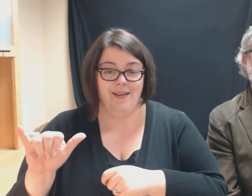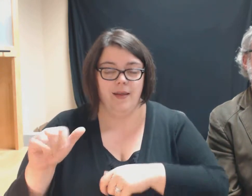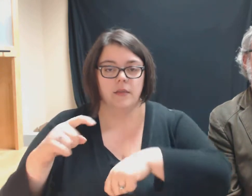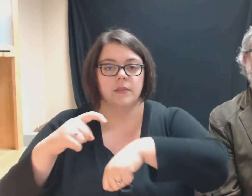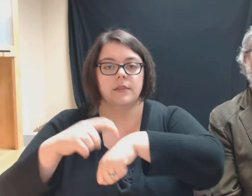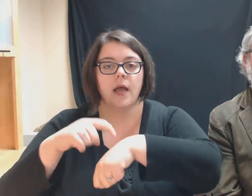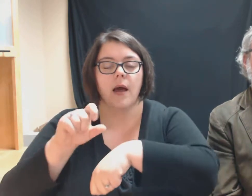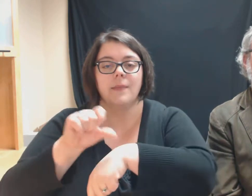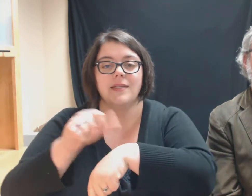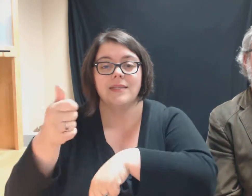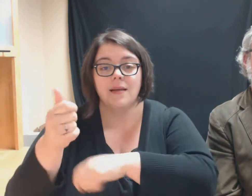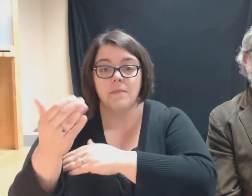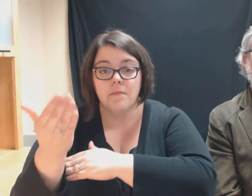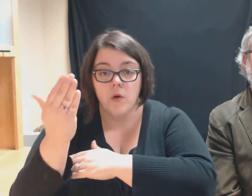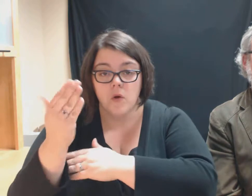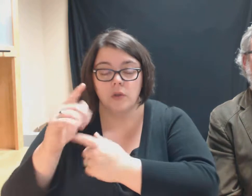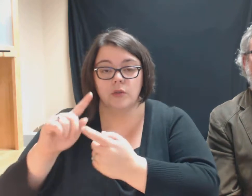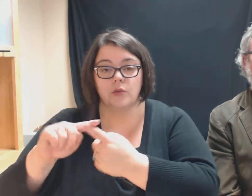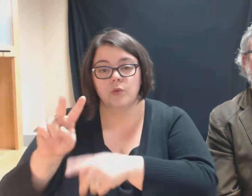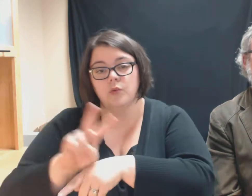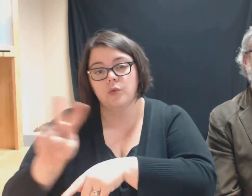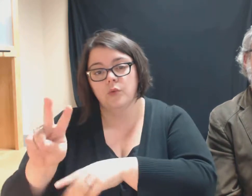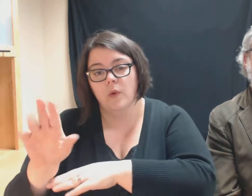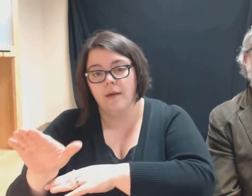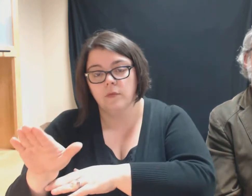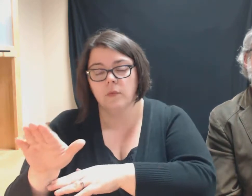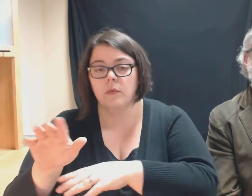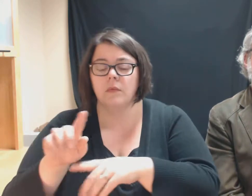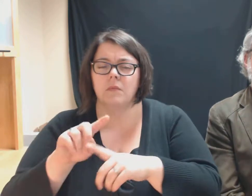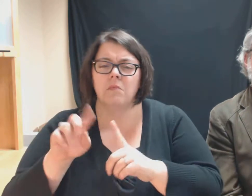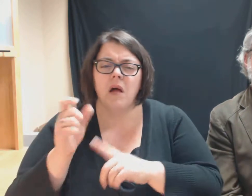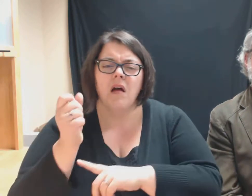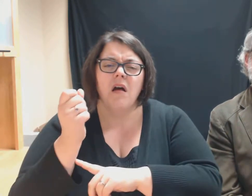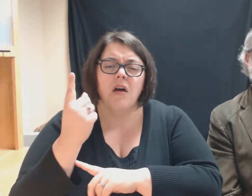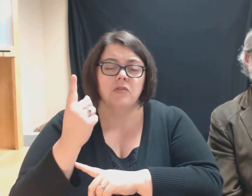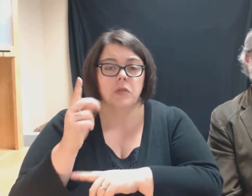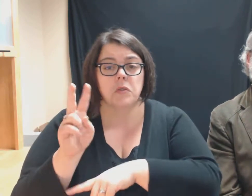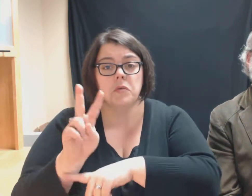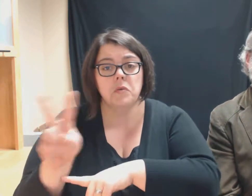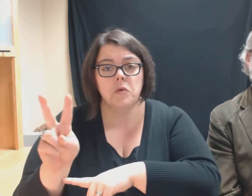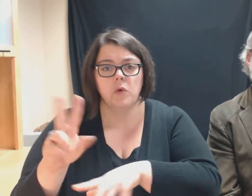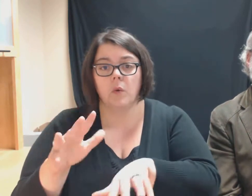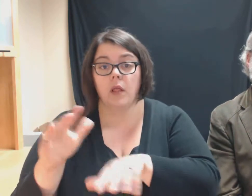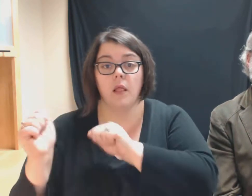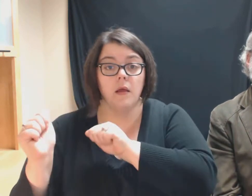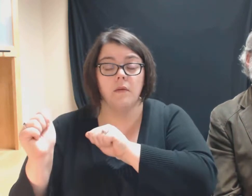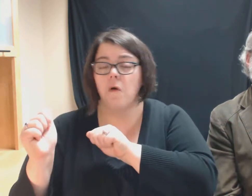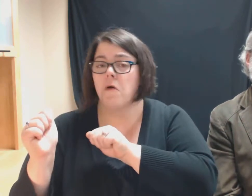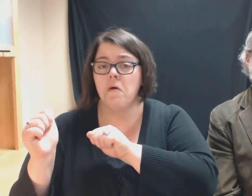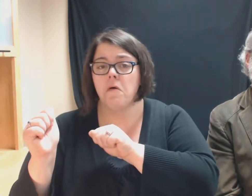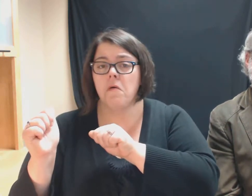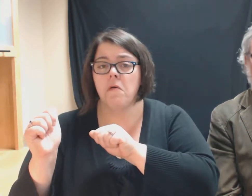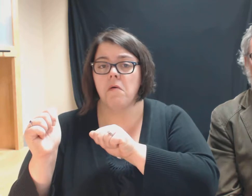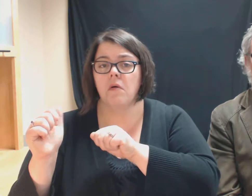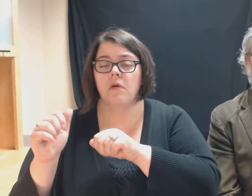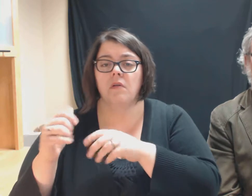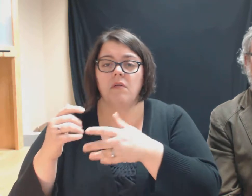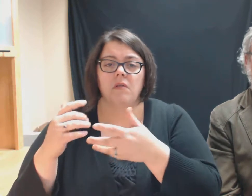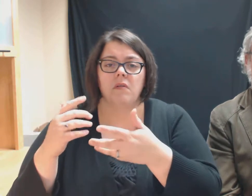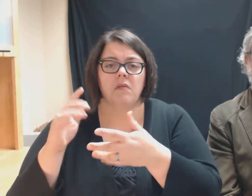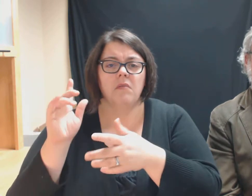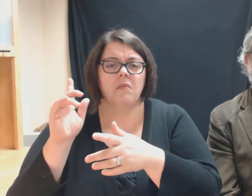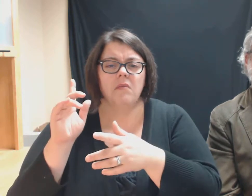until 2 p.m. but really it's 10 a.m. until whenever people feel like they're done.